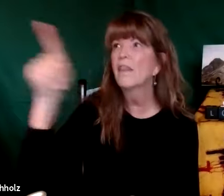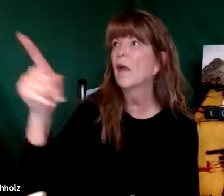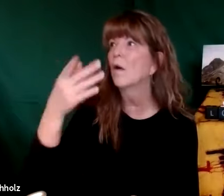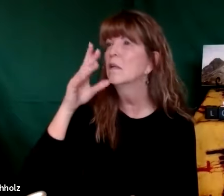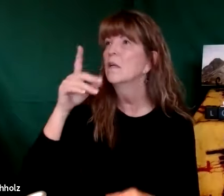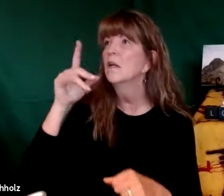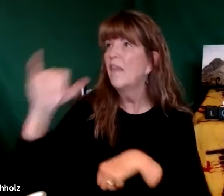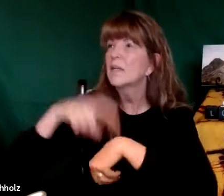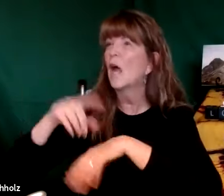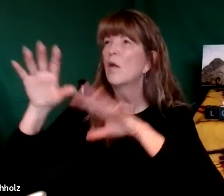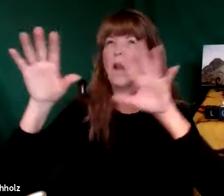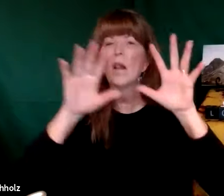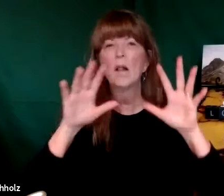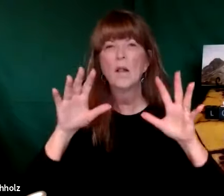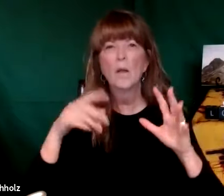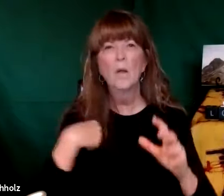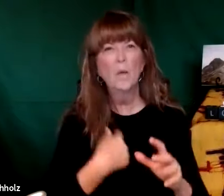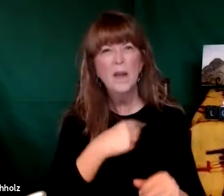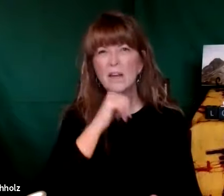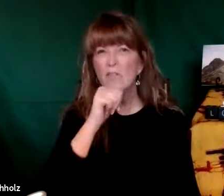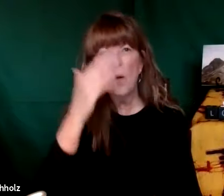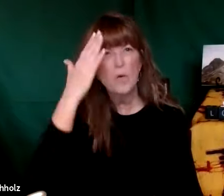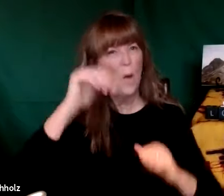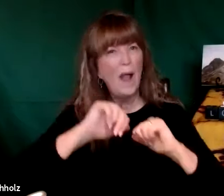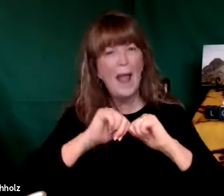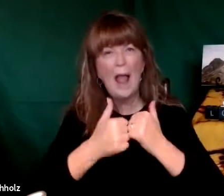because we are expecting to see God in other places and other times